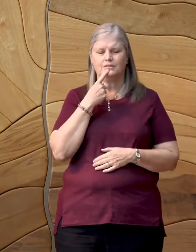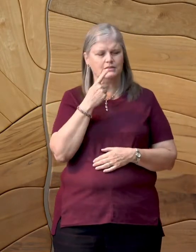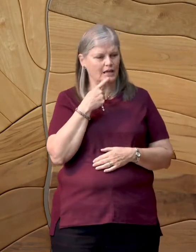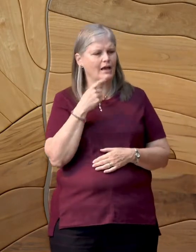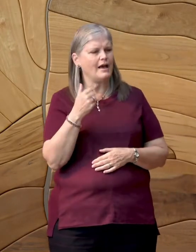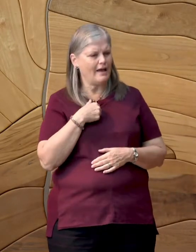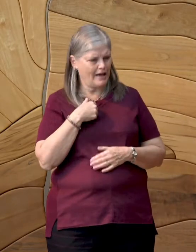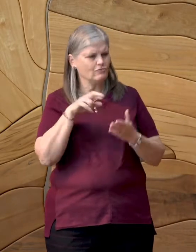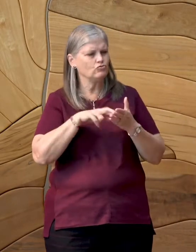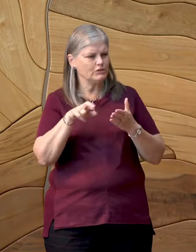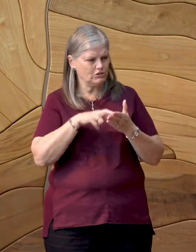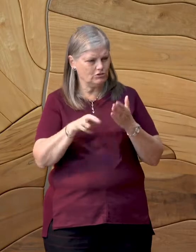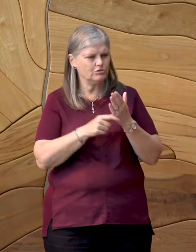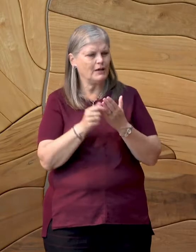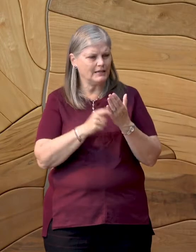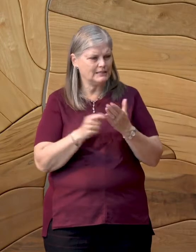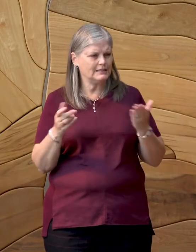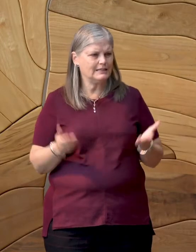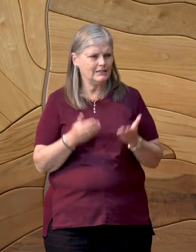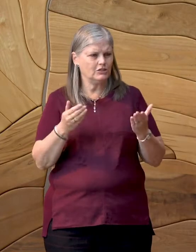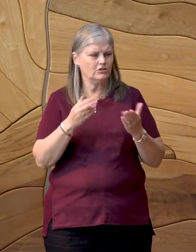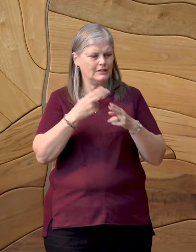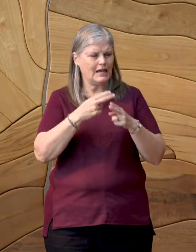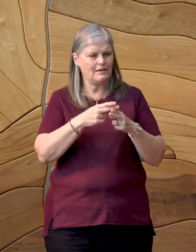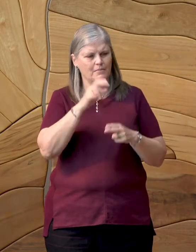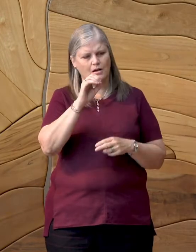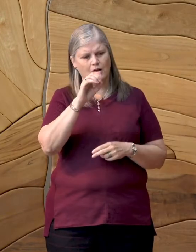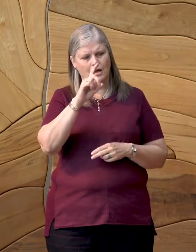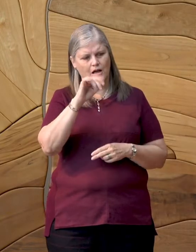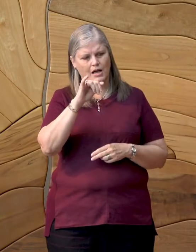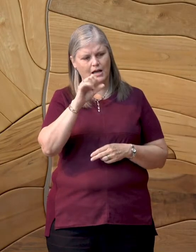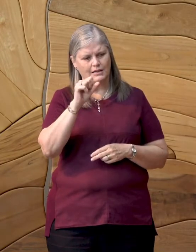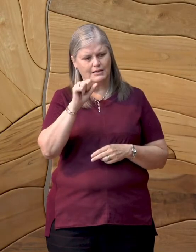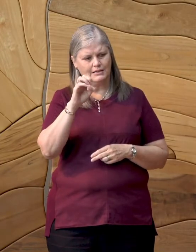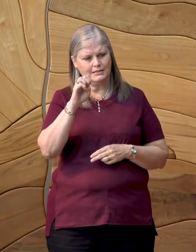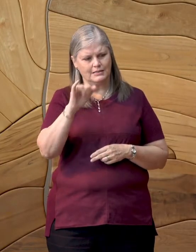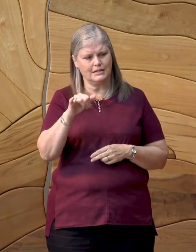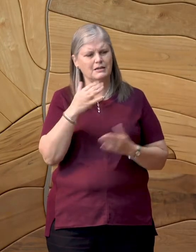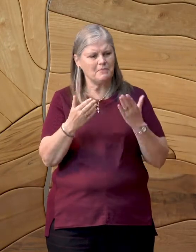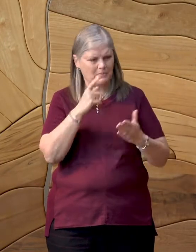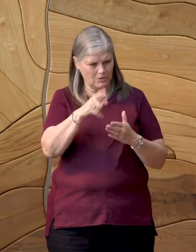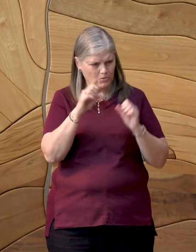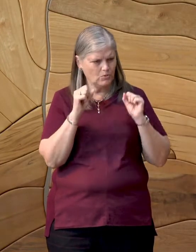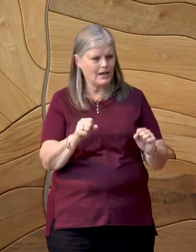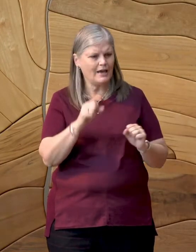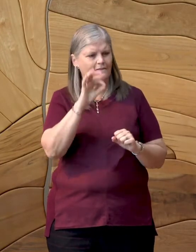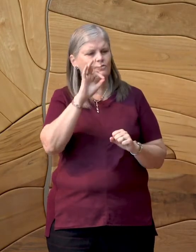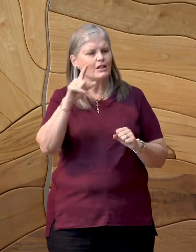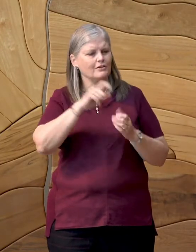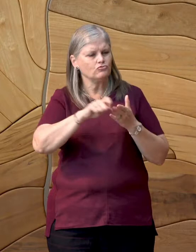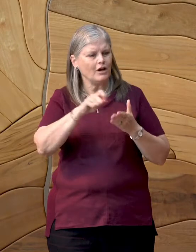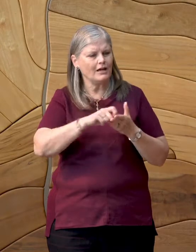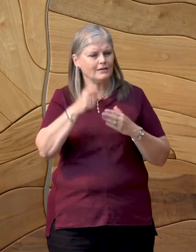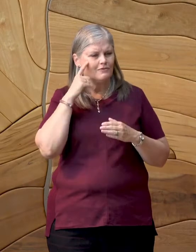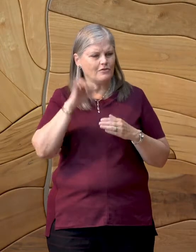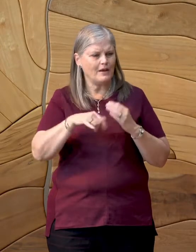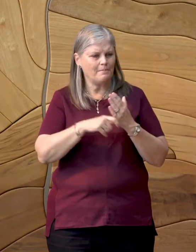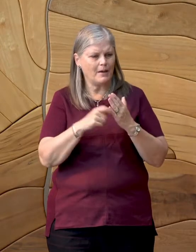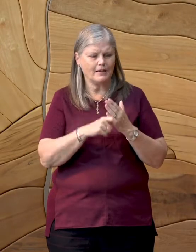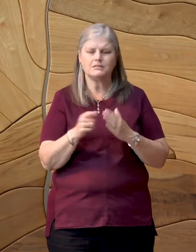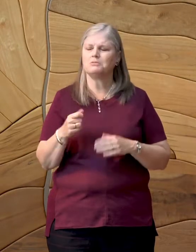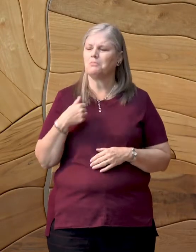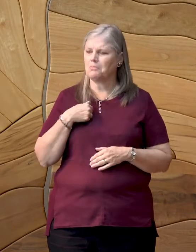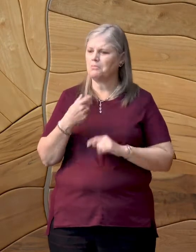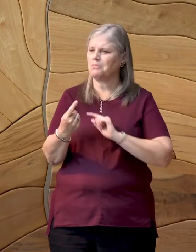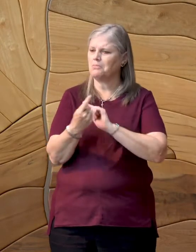had a research magazine, Odyssey, and maybe I could do some freelance writing for the magazine. I